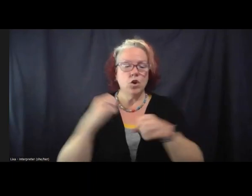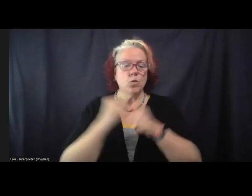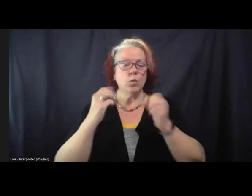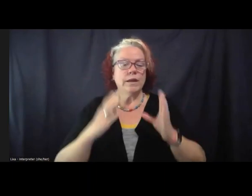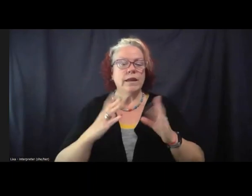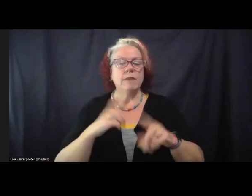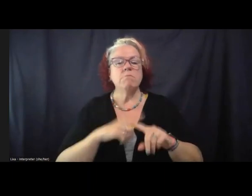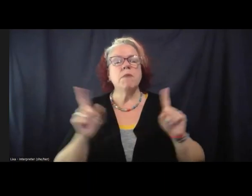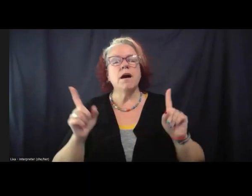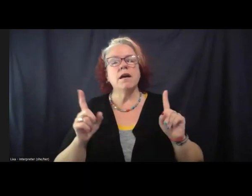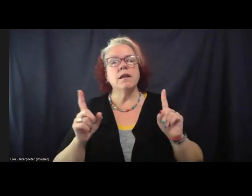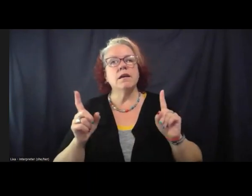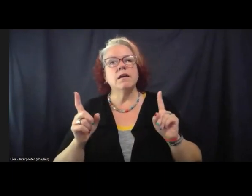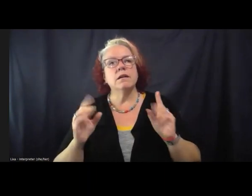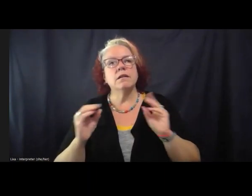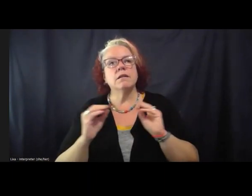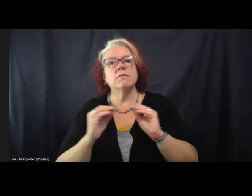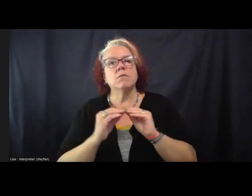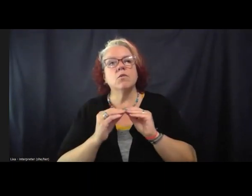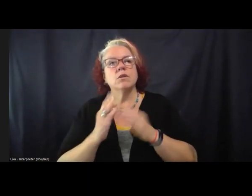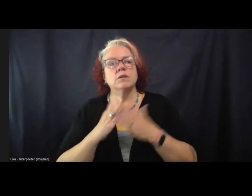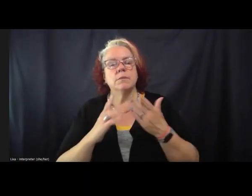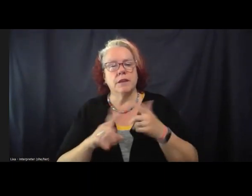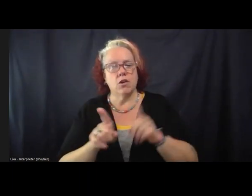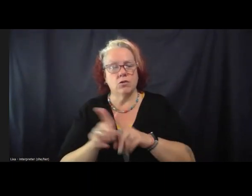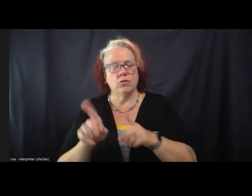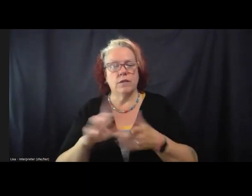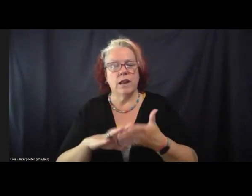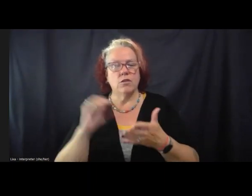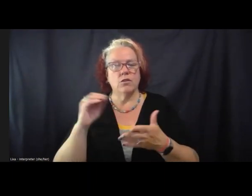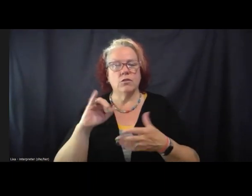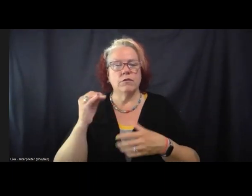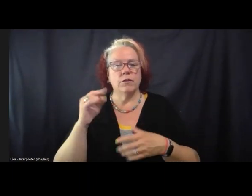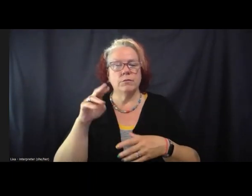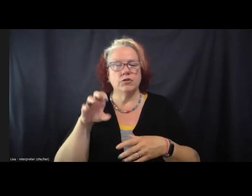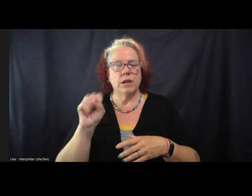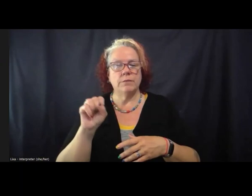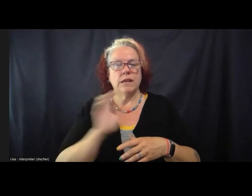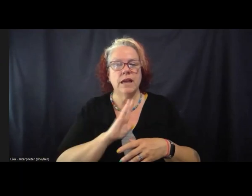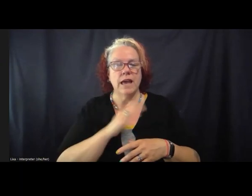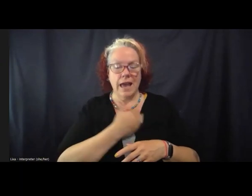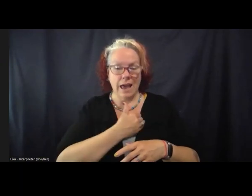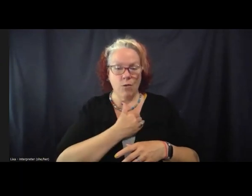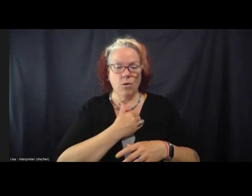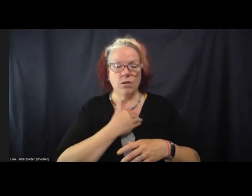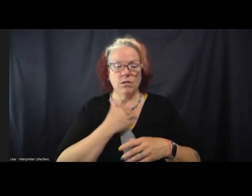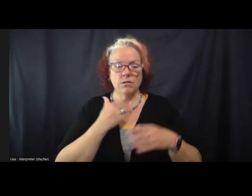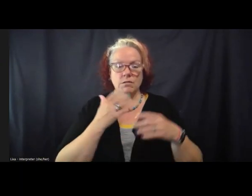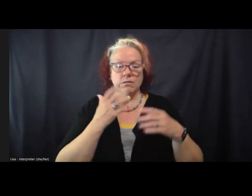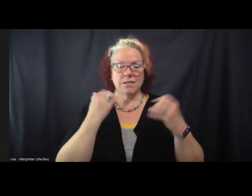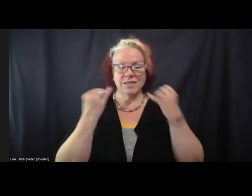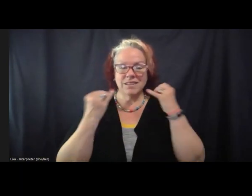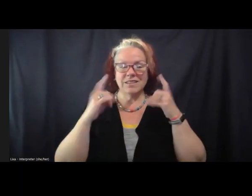also that I learned from James Kilgore, which is that our campaigns have to build movements.